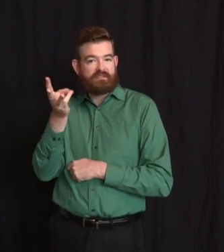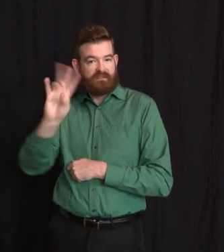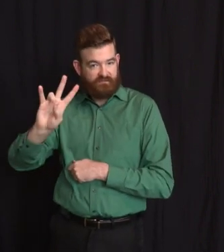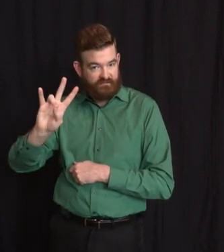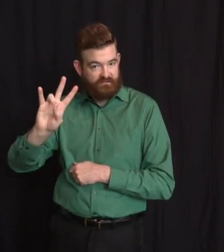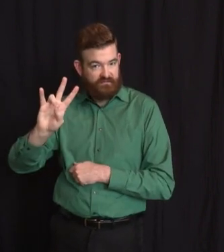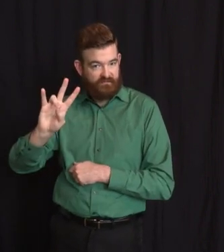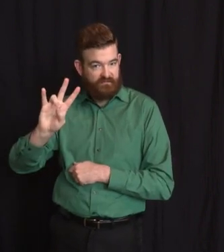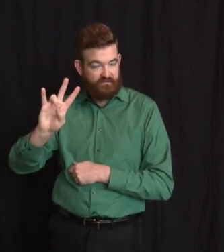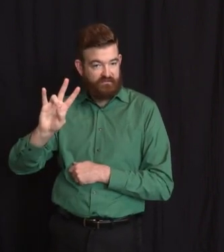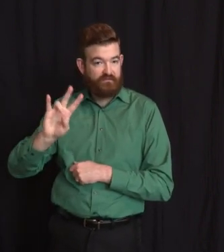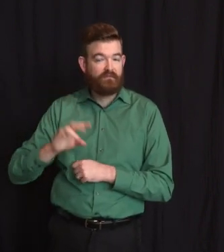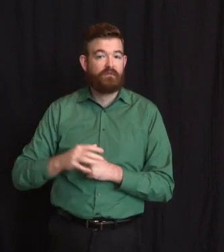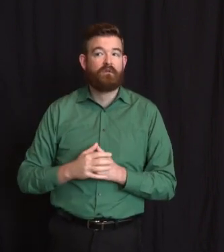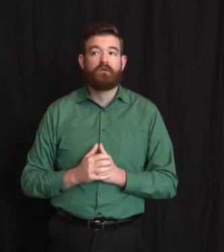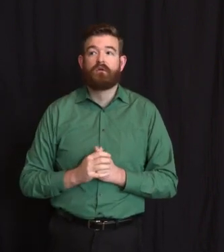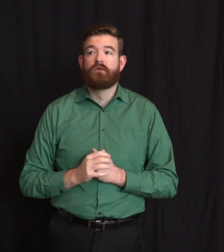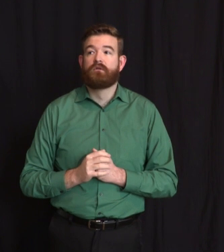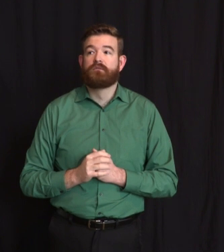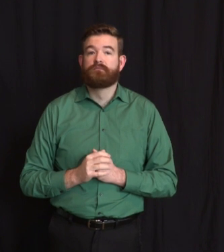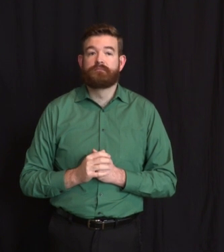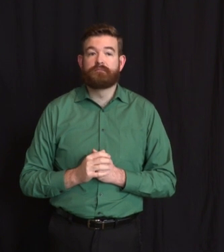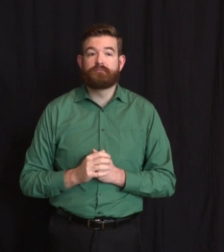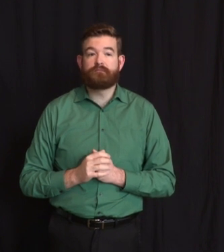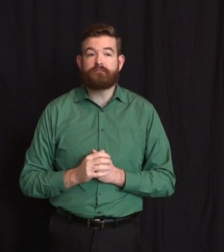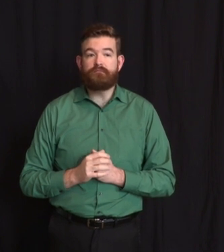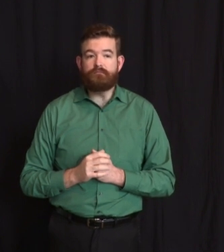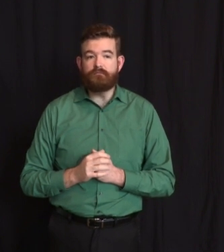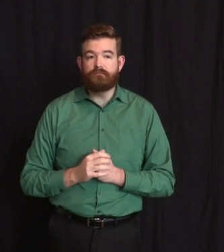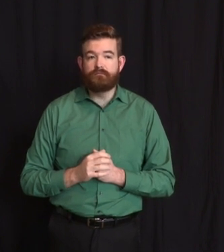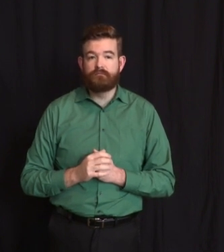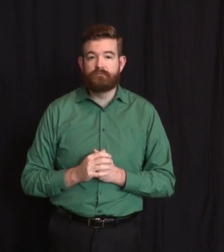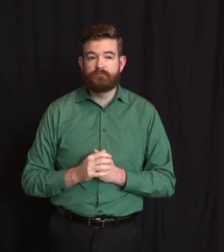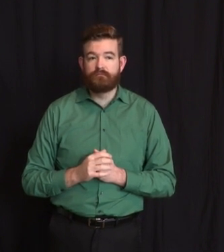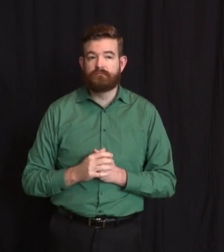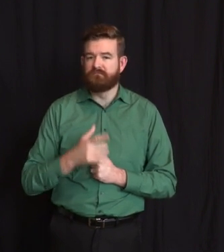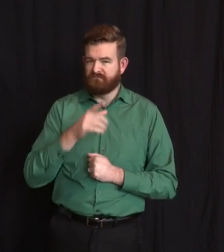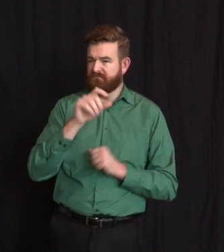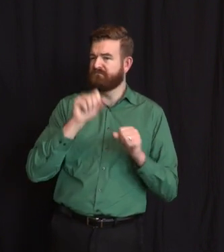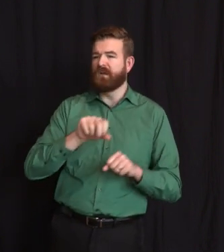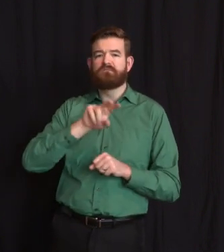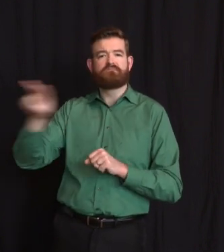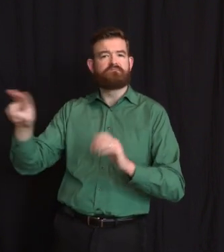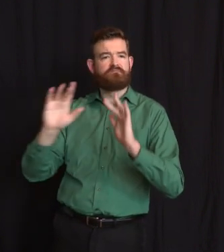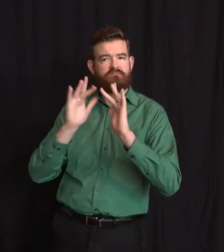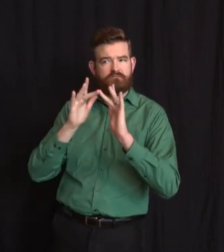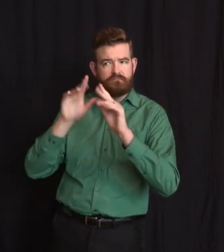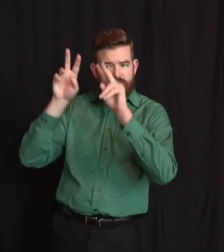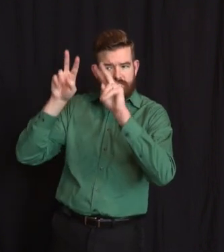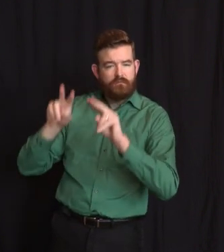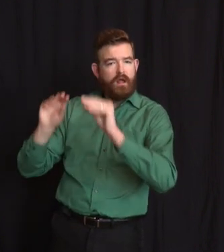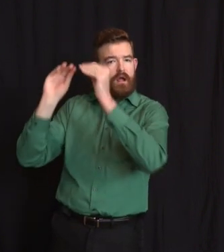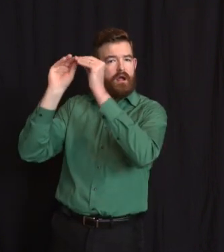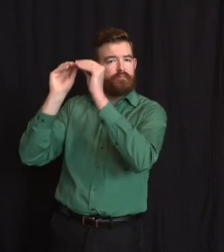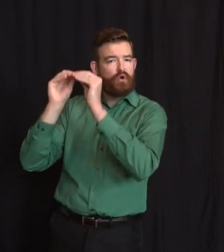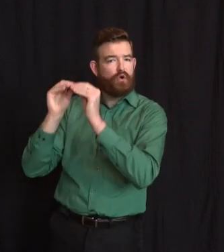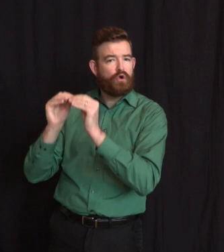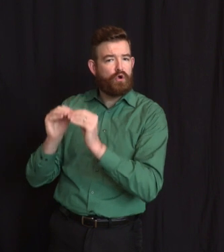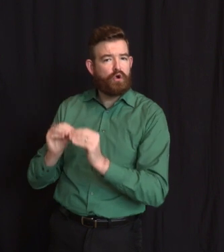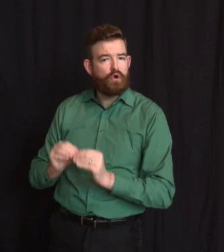According to our online dashboard, and Judy will correct me if I get this wrong, accessible through COVID-19.NJ.gov. As of 10